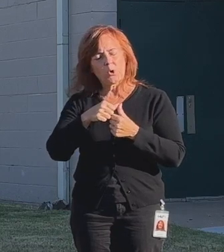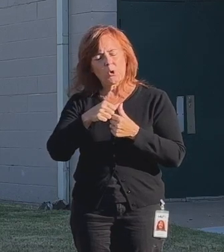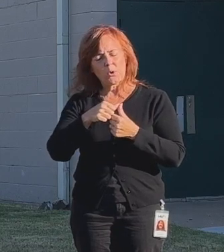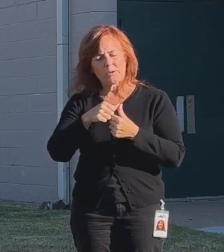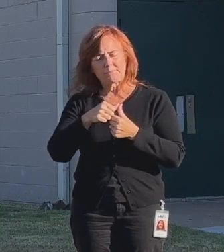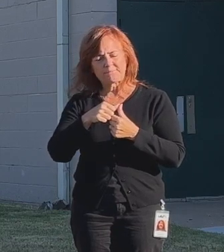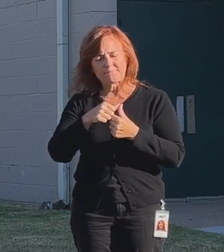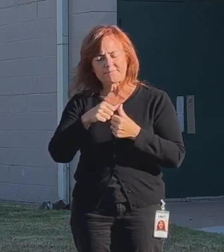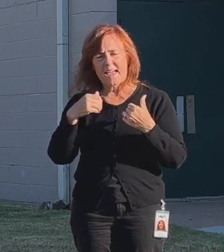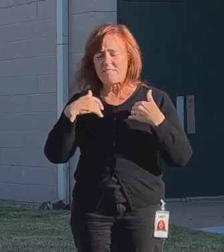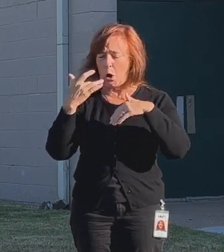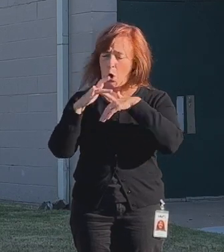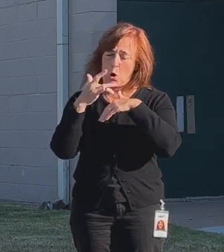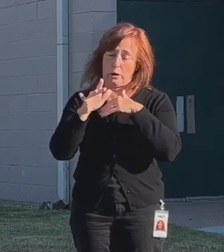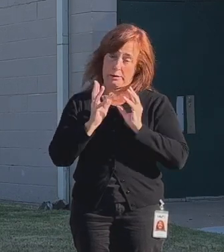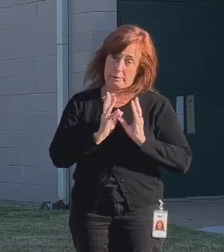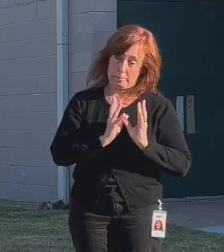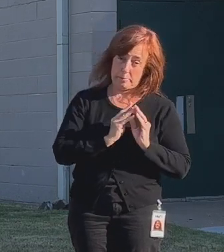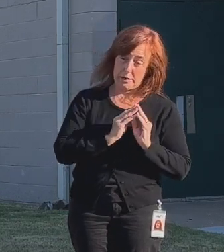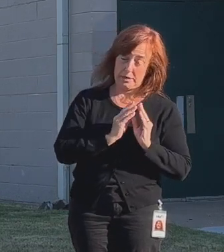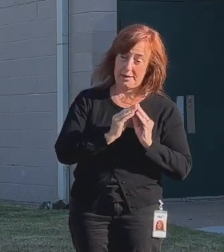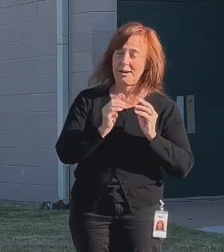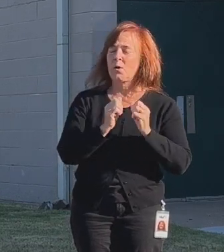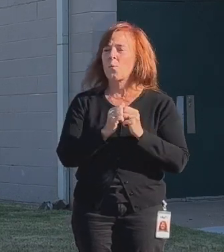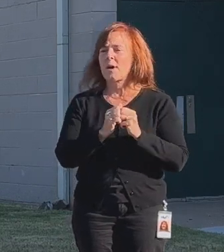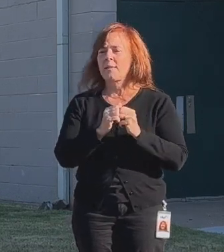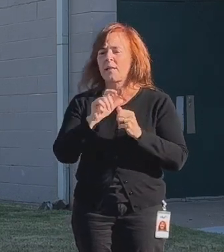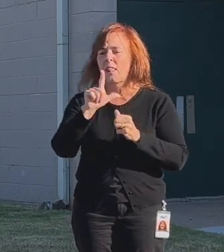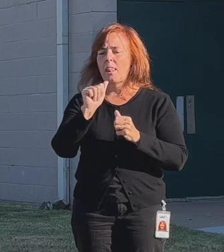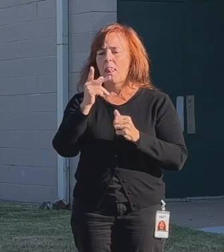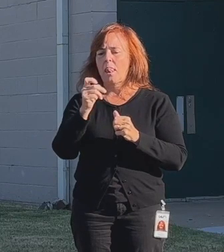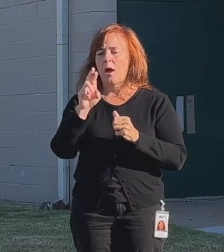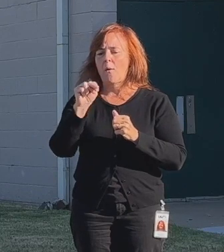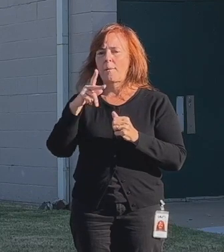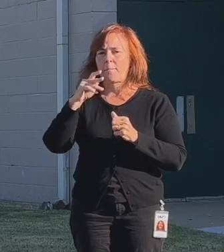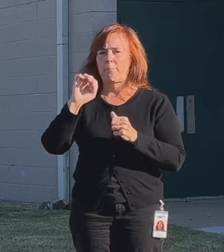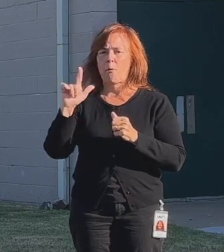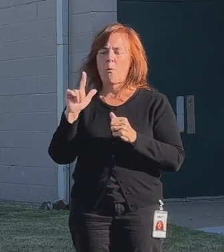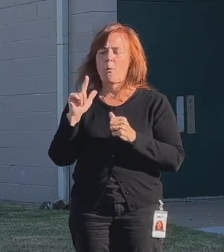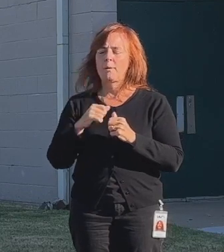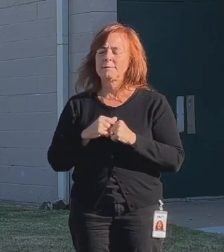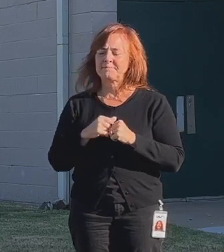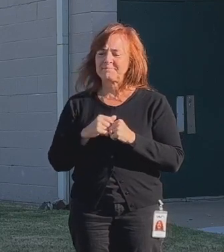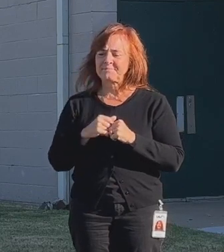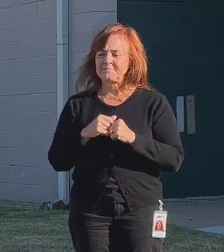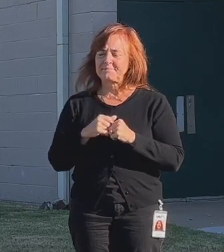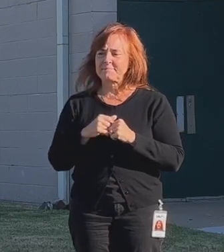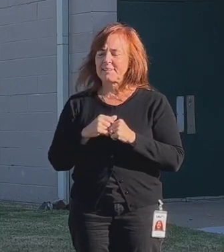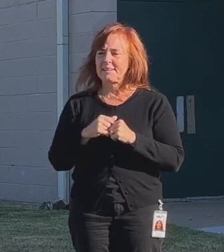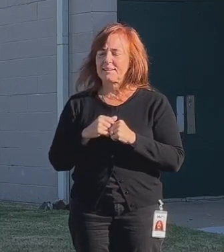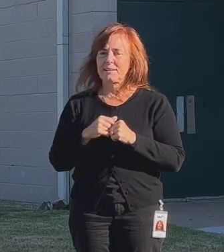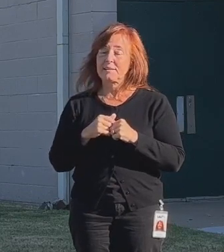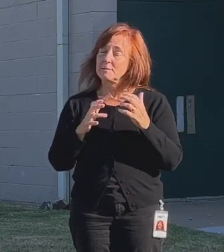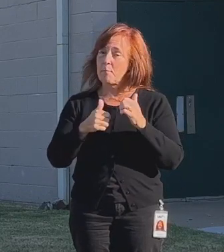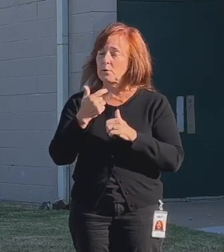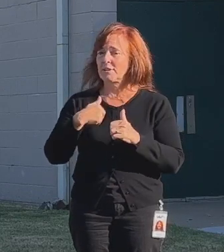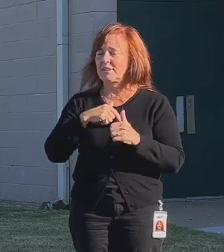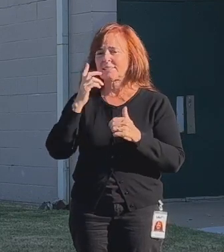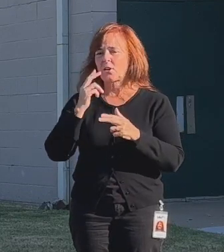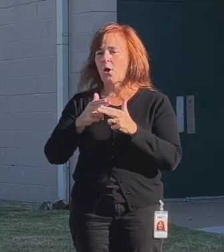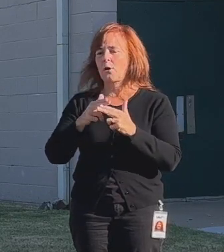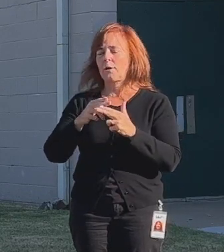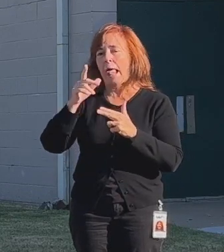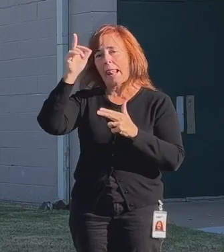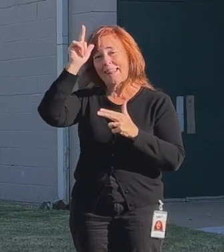an early meeting with Lauren Poole, or as most of us know her,